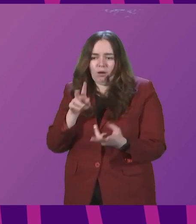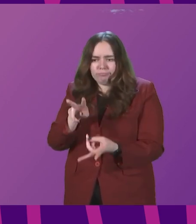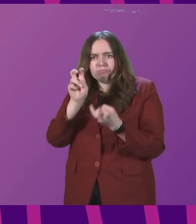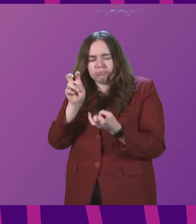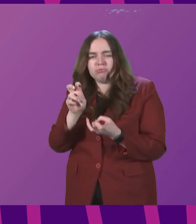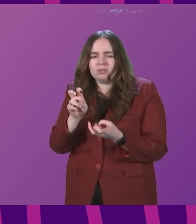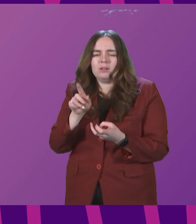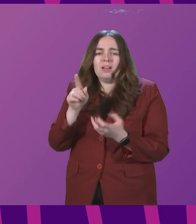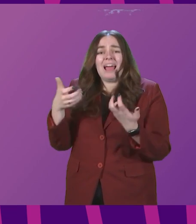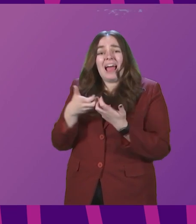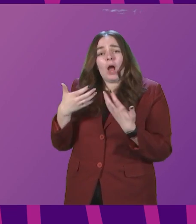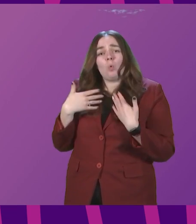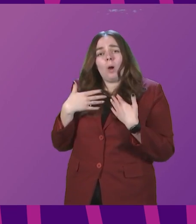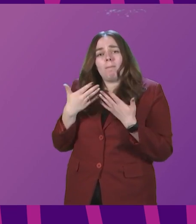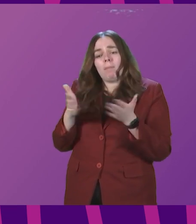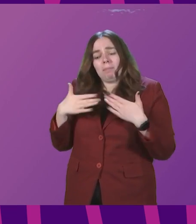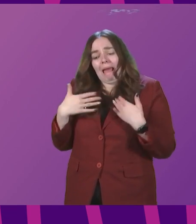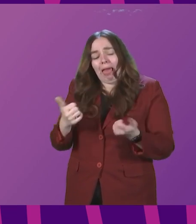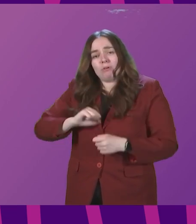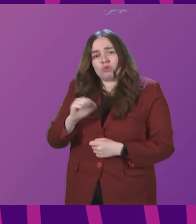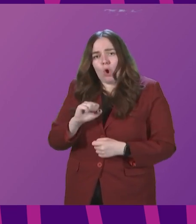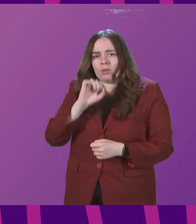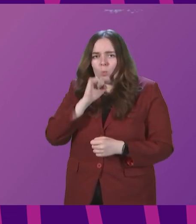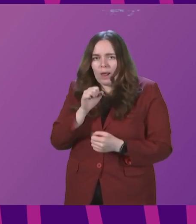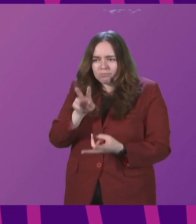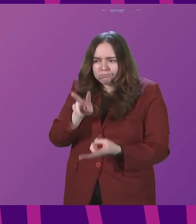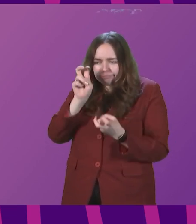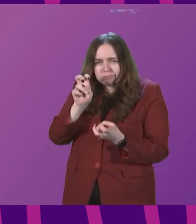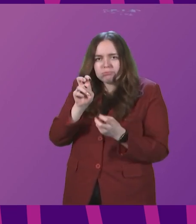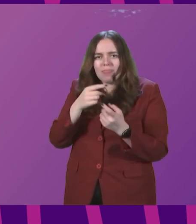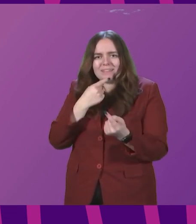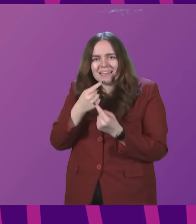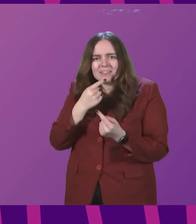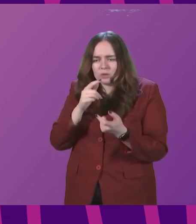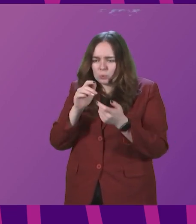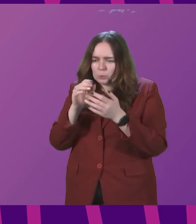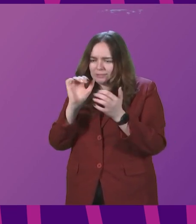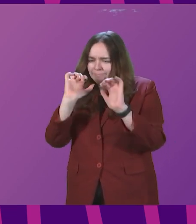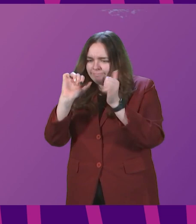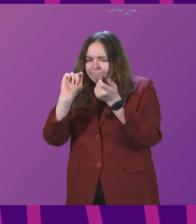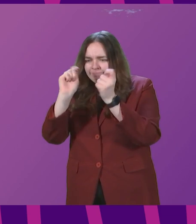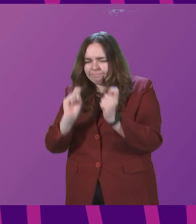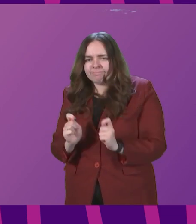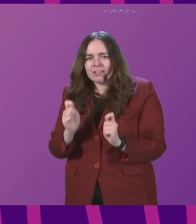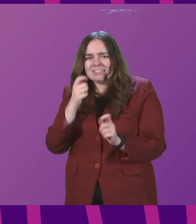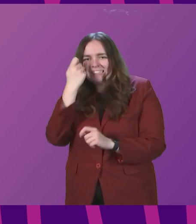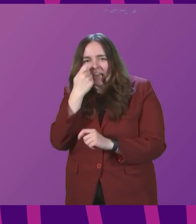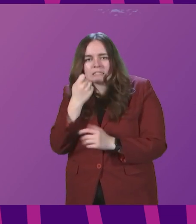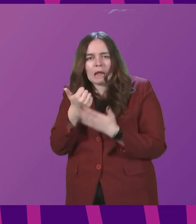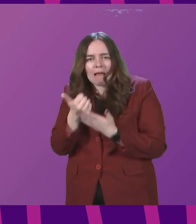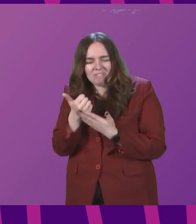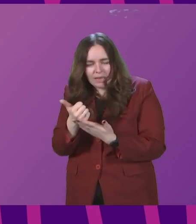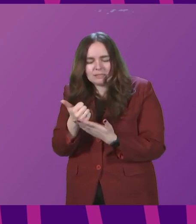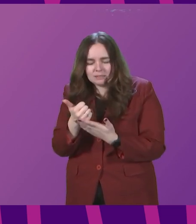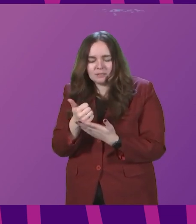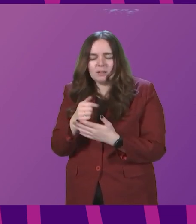way in which Public Health Scotland later this week will be augmenting that data to take account of the change to testing advice. And on